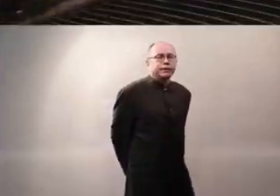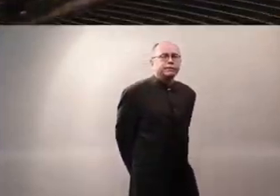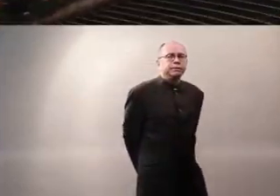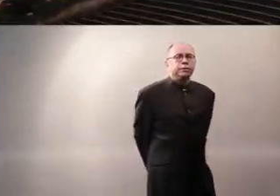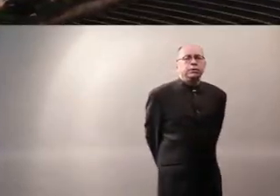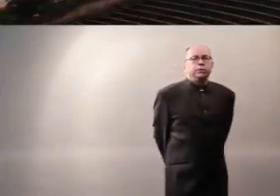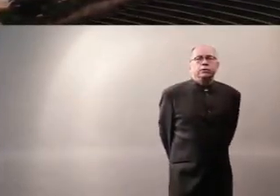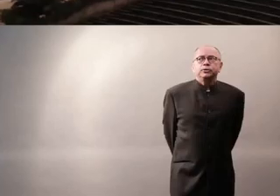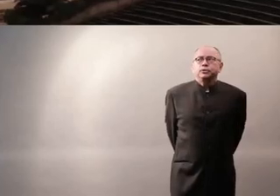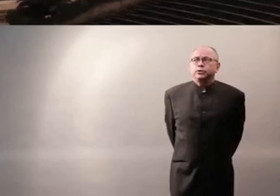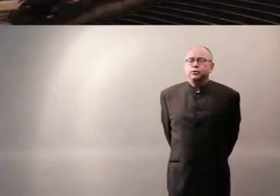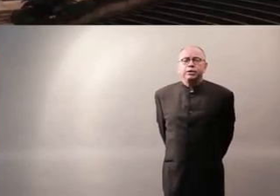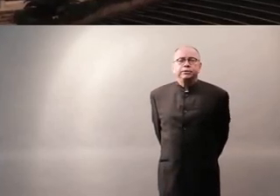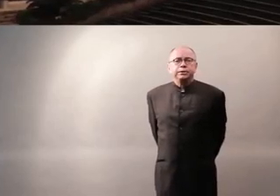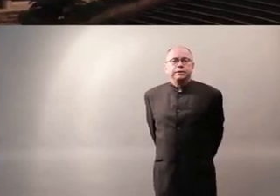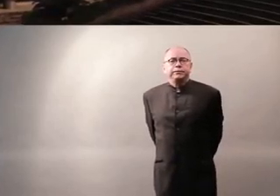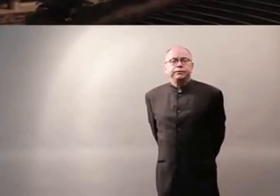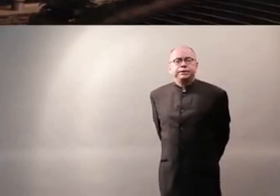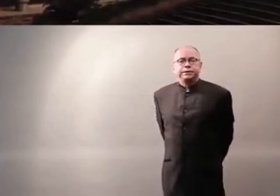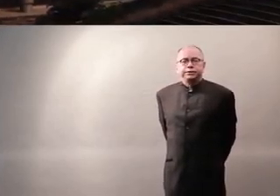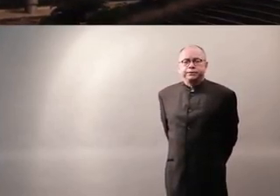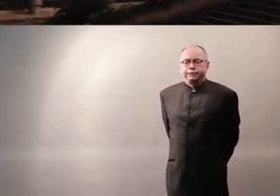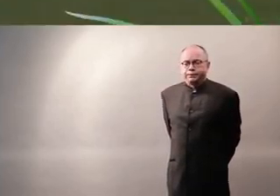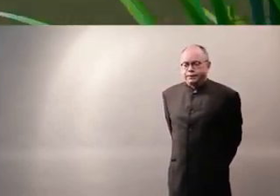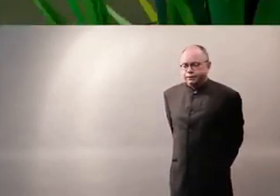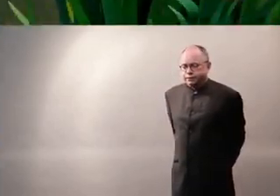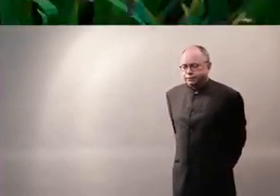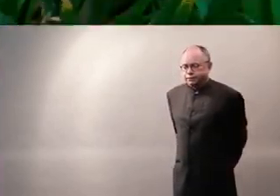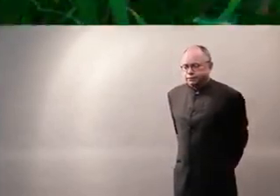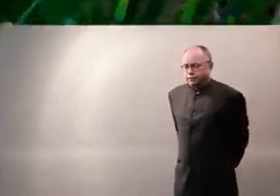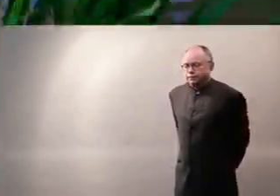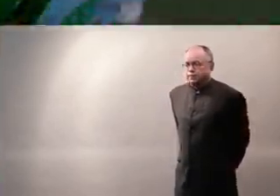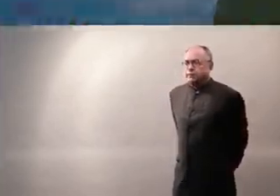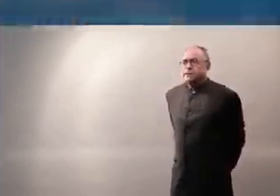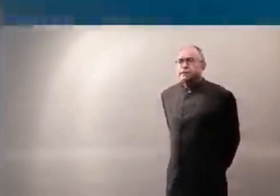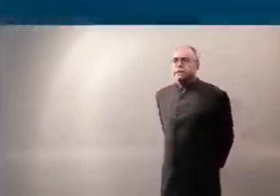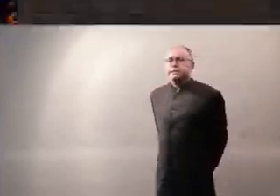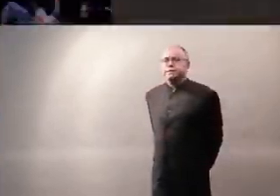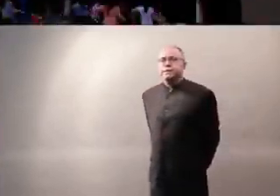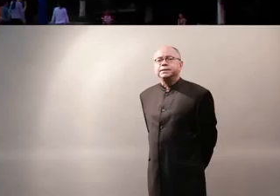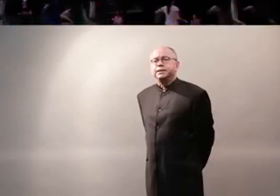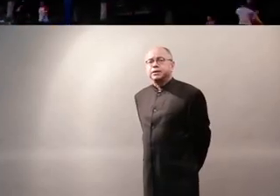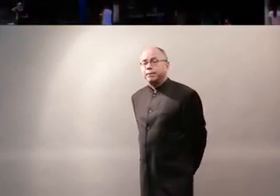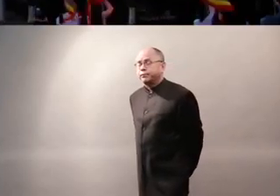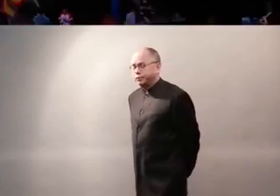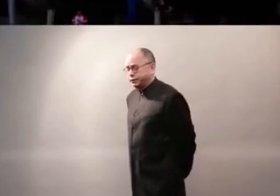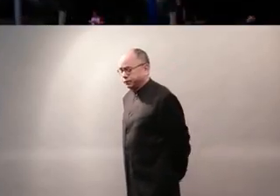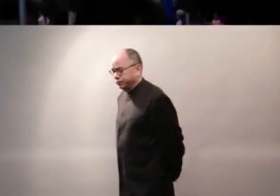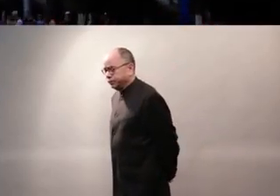,236 universities. Since it is in the top 30 schools,